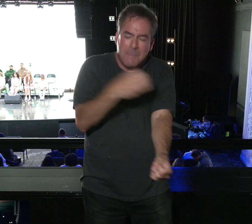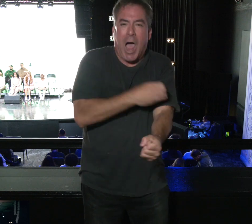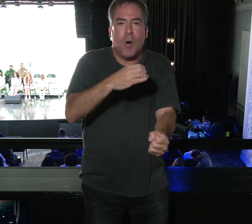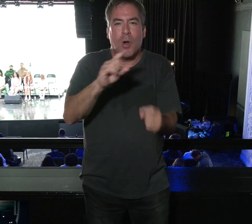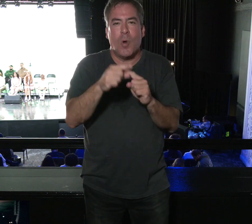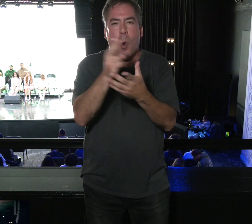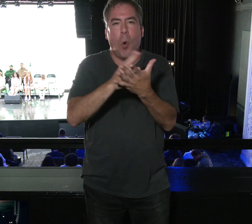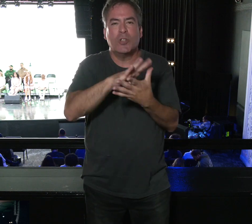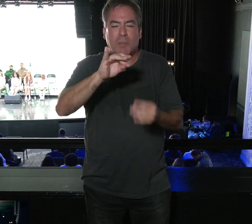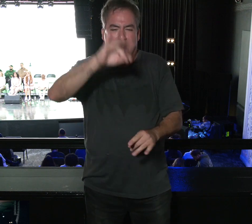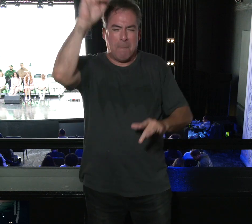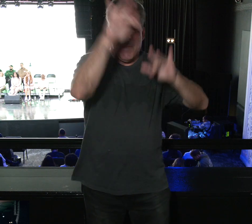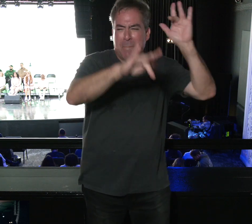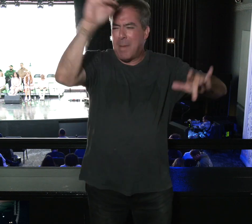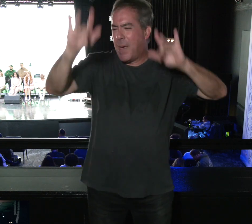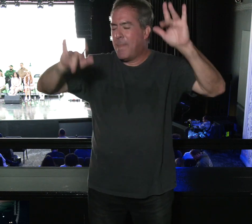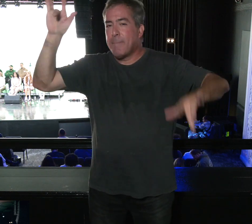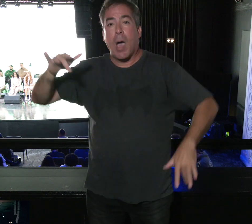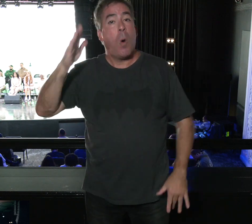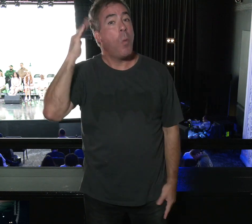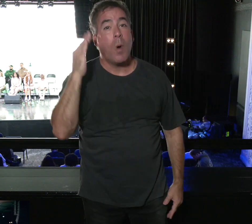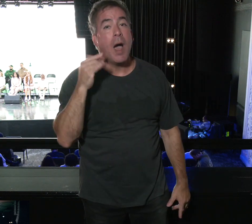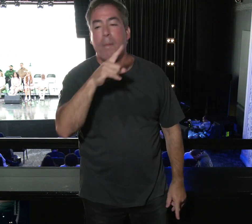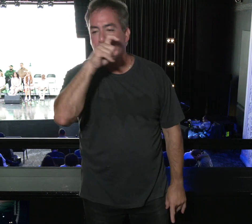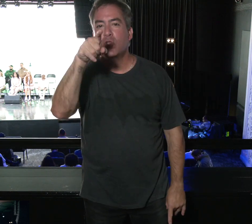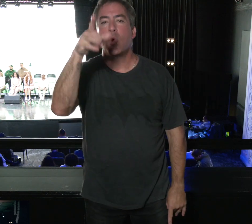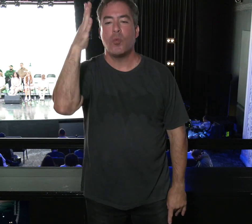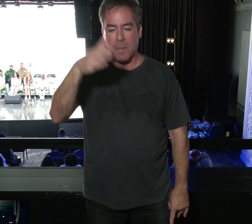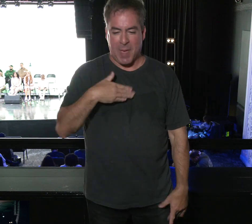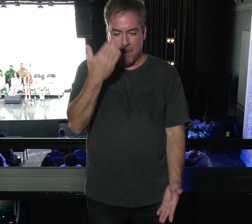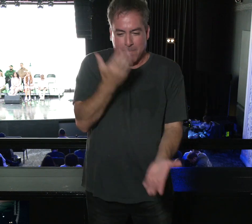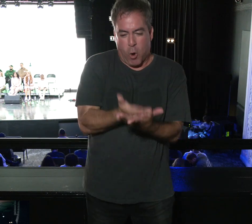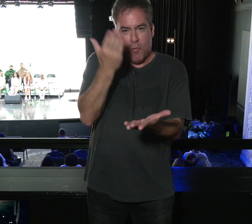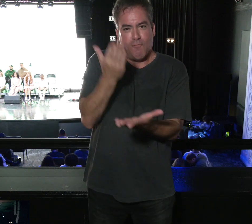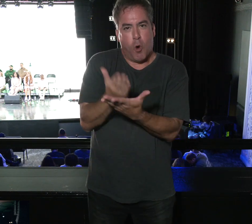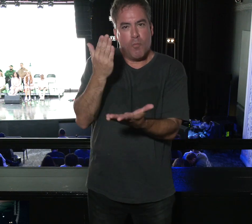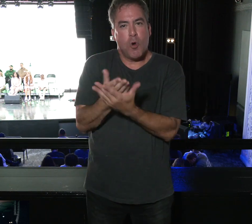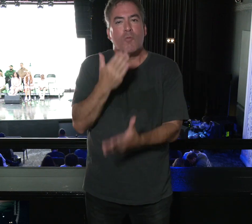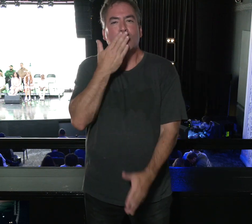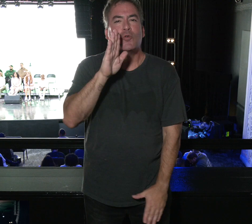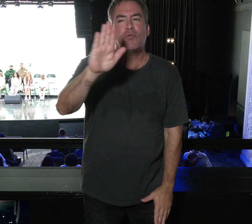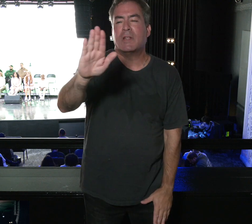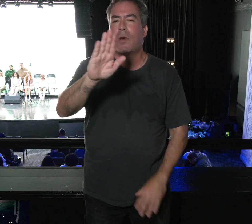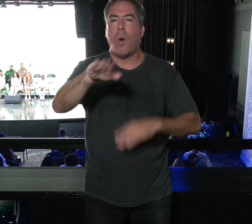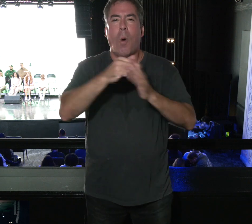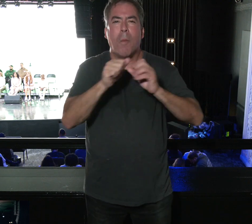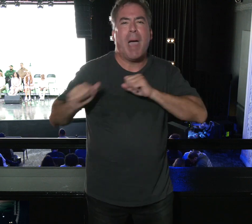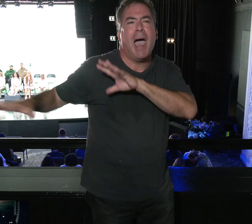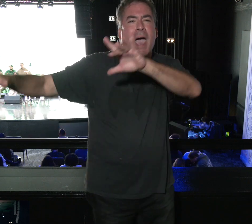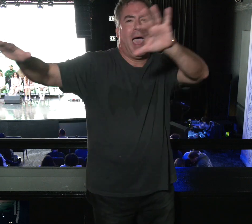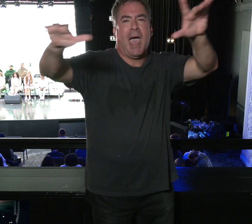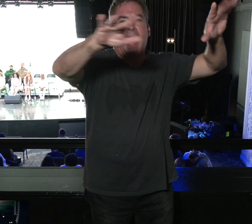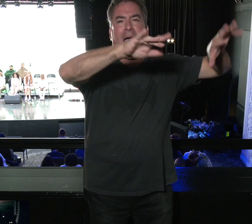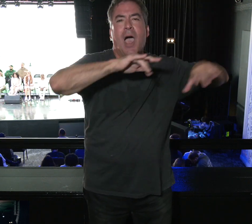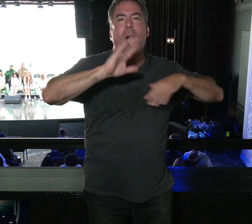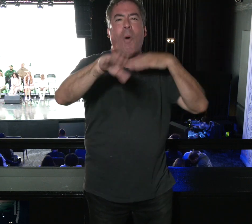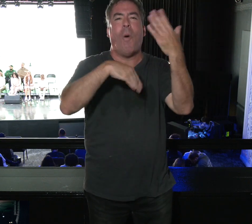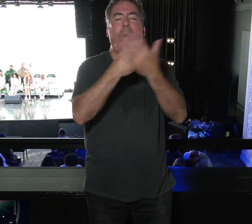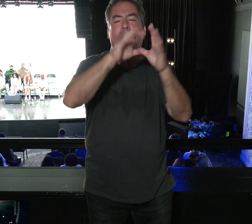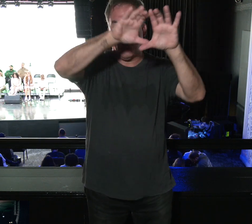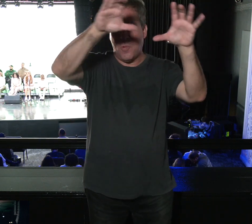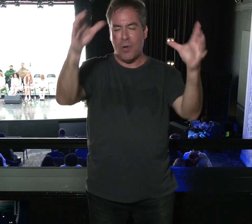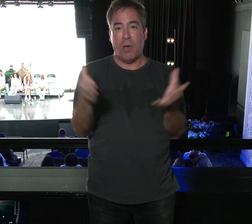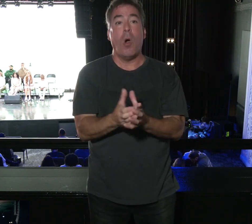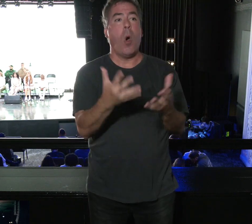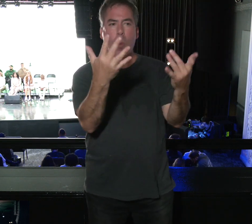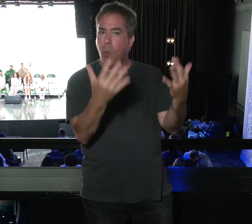Spirit comes on you. Why? Why? Because you will be my witnesses in Jerusalem and in all of Judea and Samaria and to the ends of the earth.